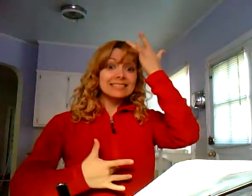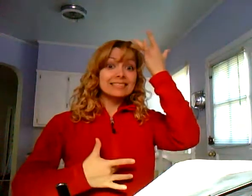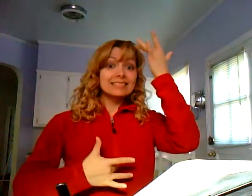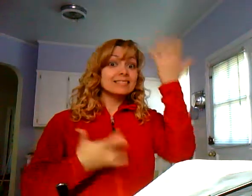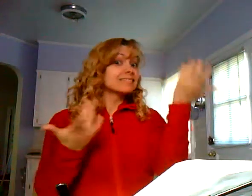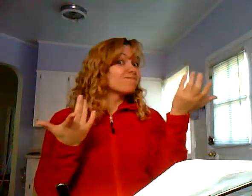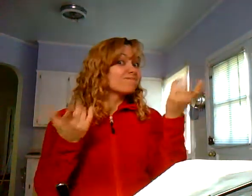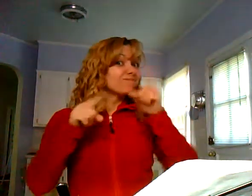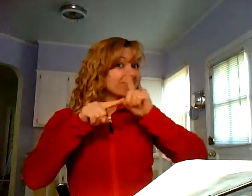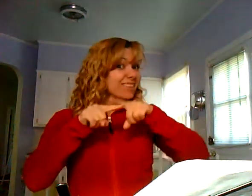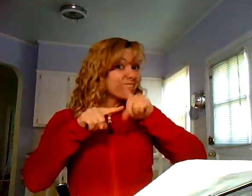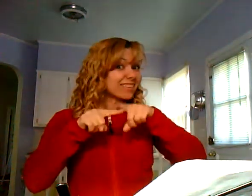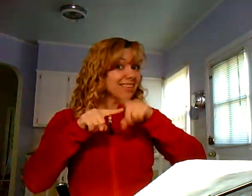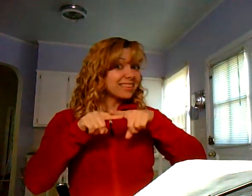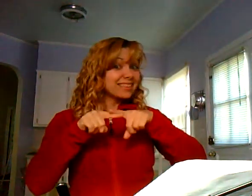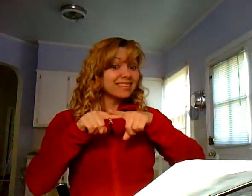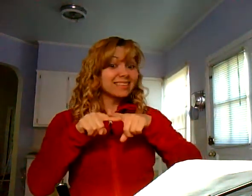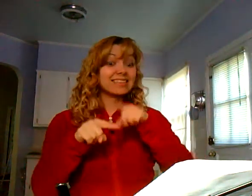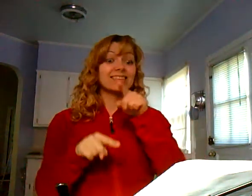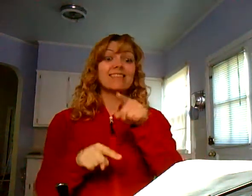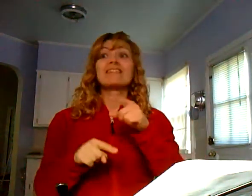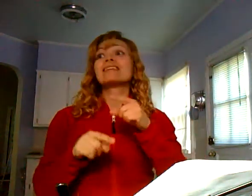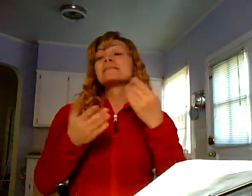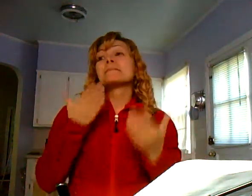I get sick. Maybe my health is failing.